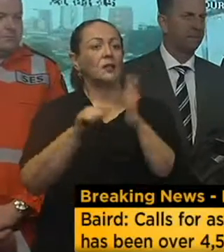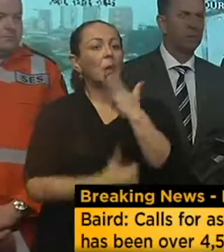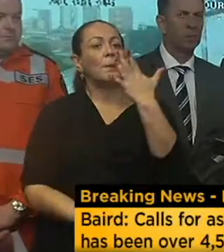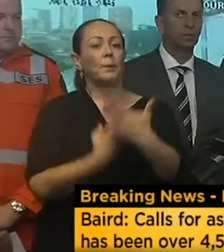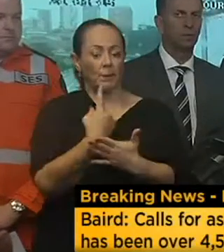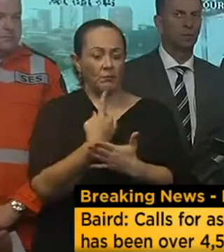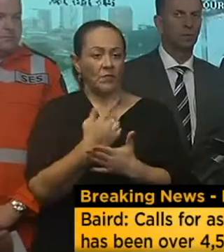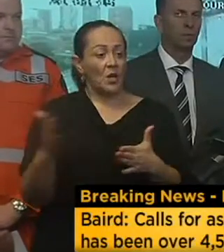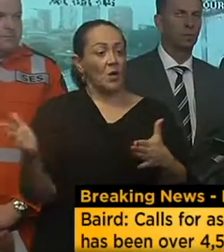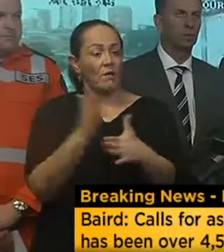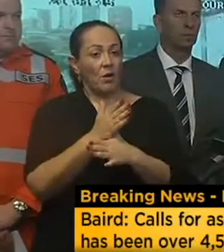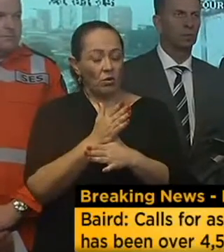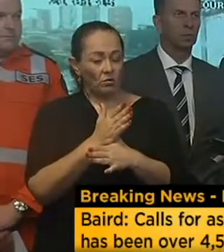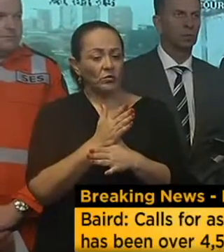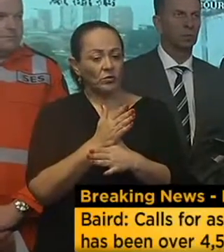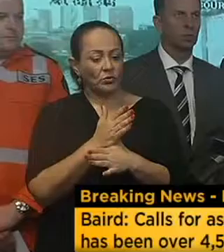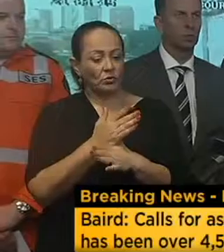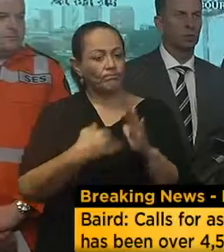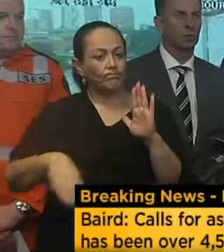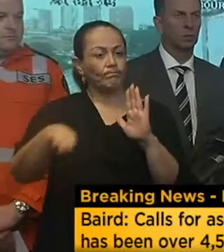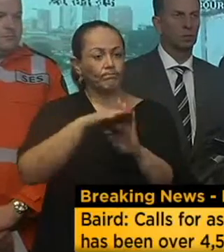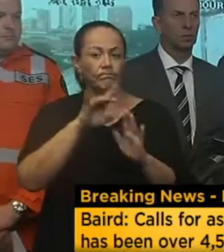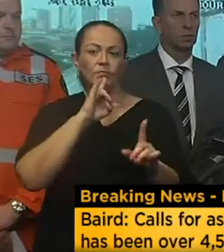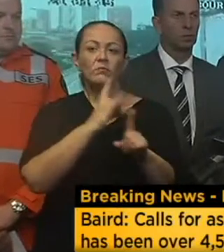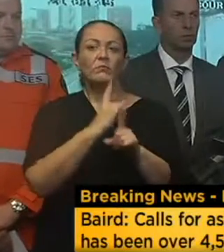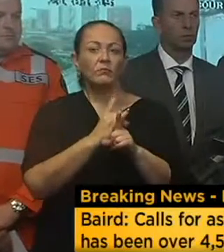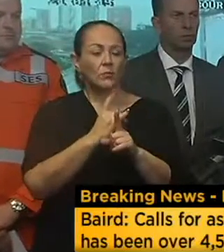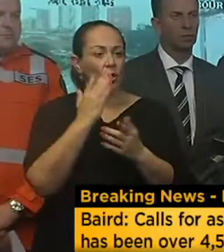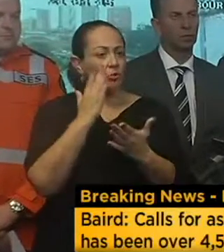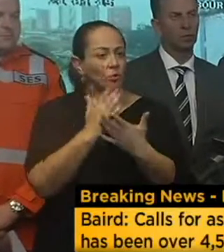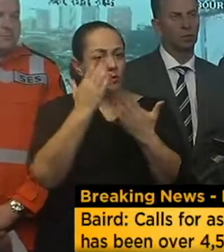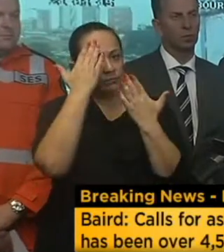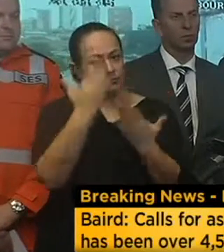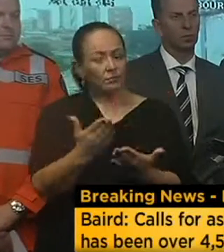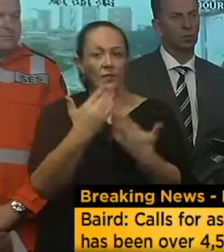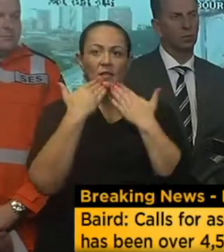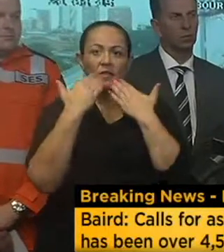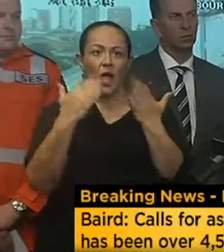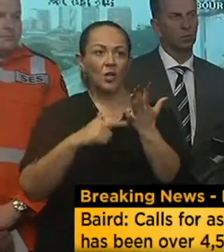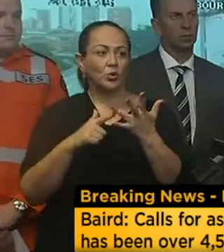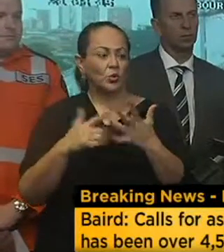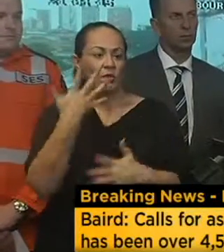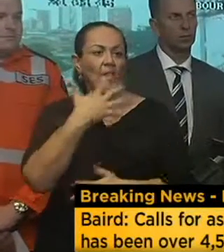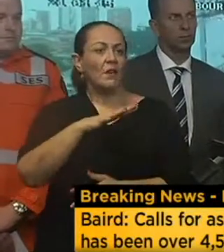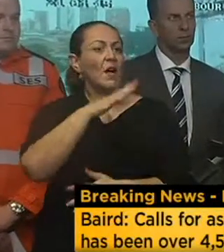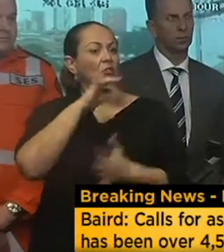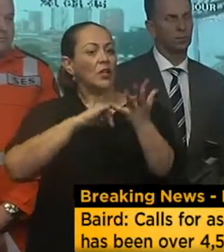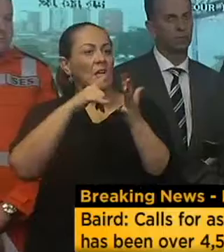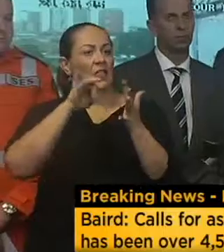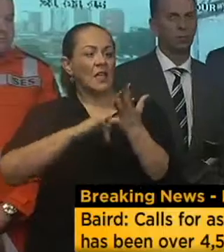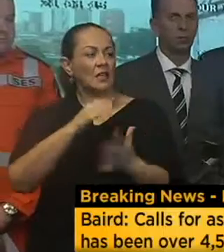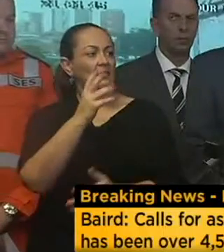Can I first place on the record my admiration and thanks to the 500 SES volunteers